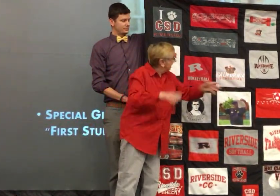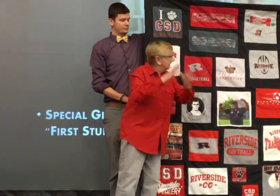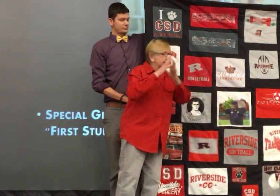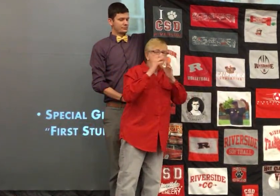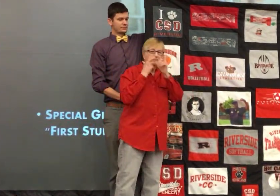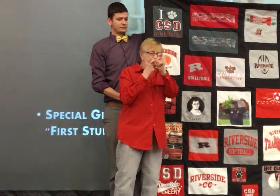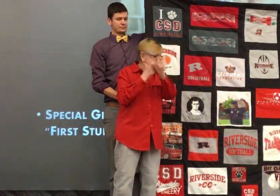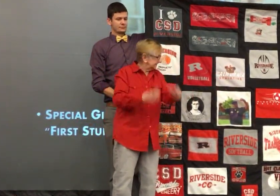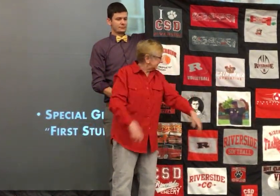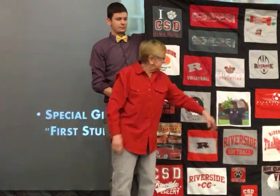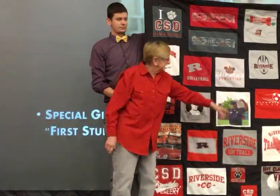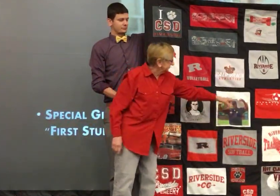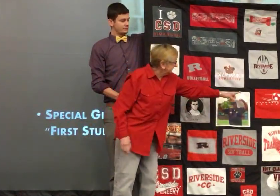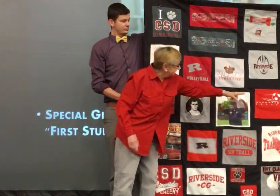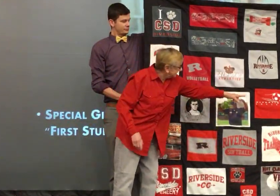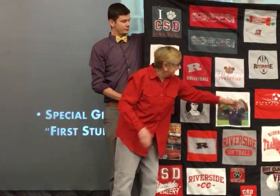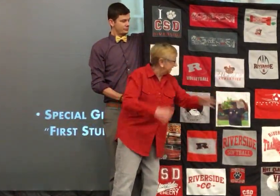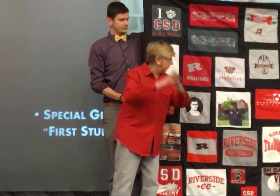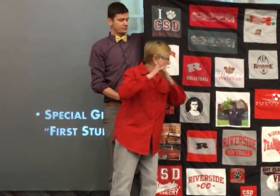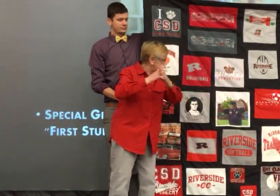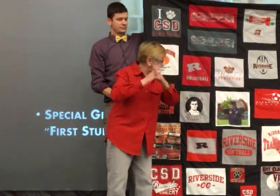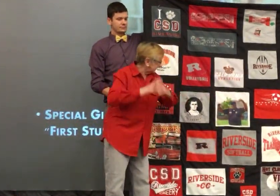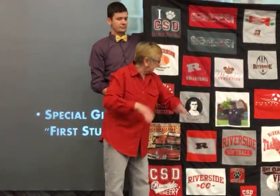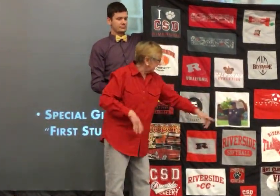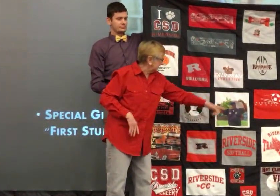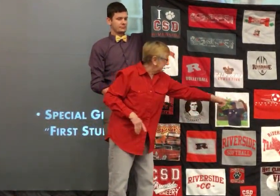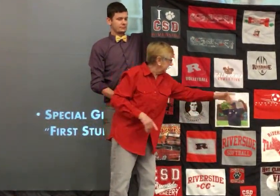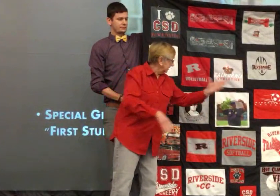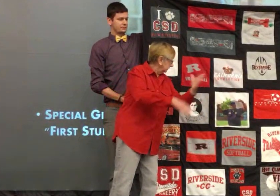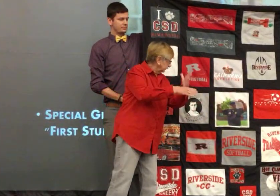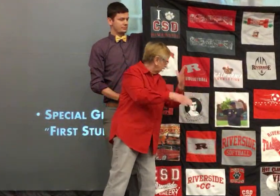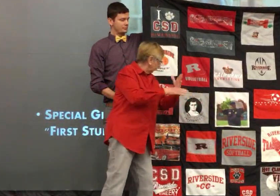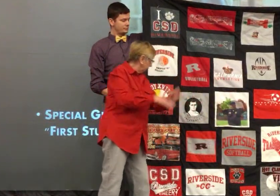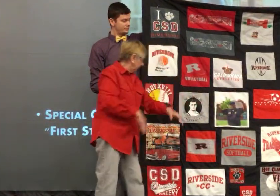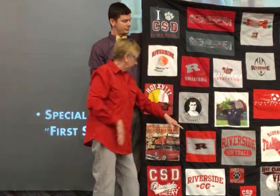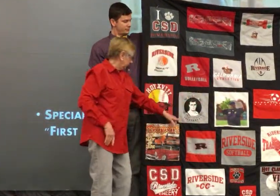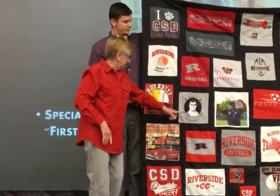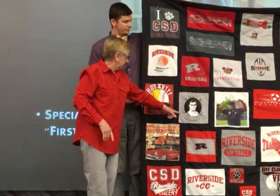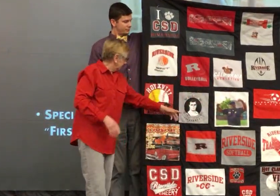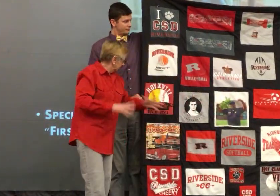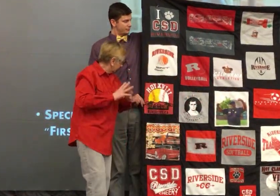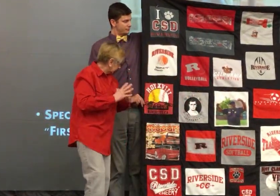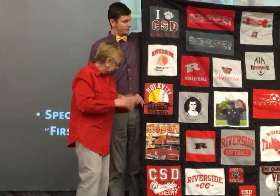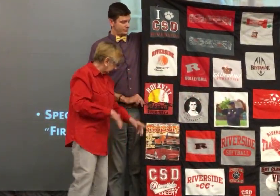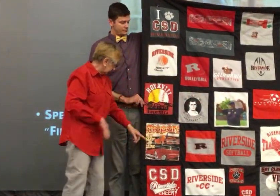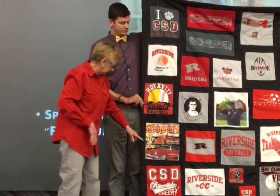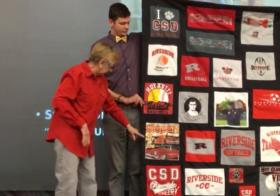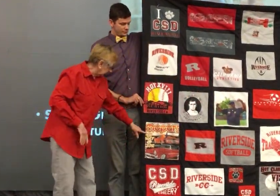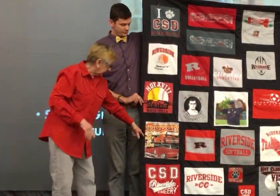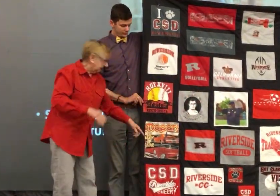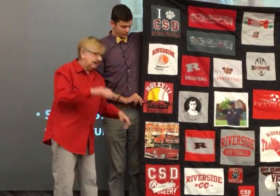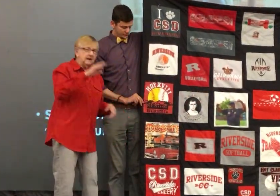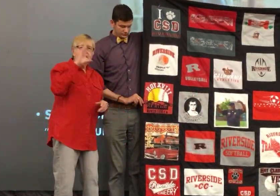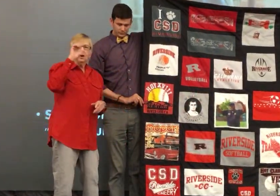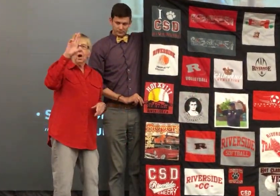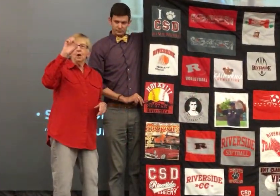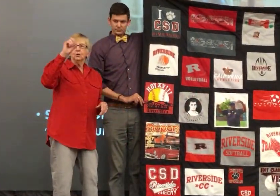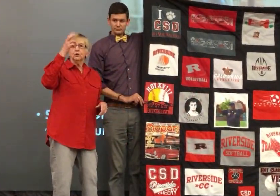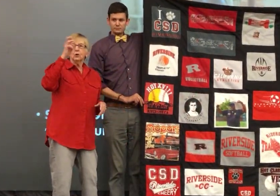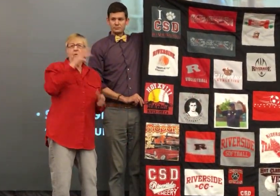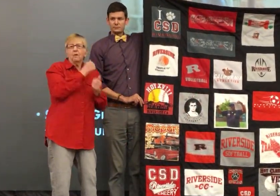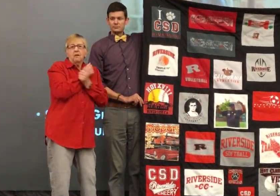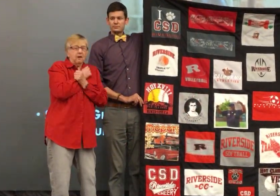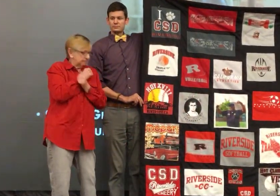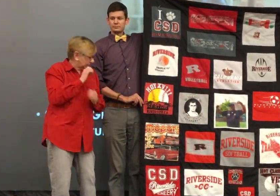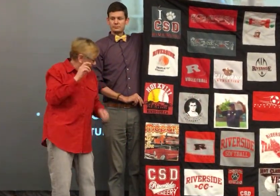track and field, wrestling, soccer. We have more wrestling. We